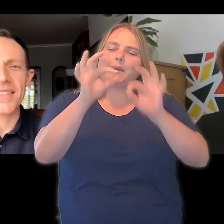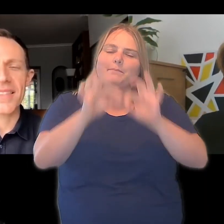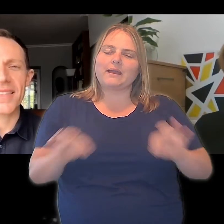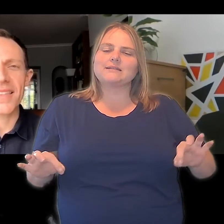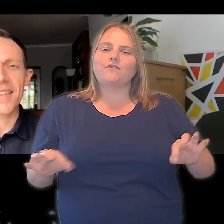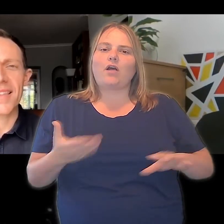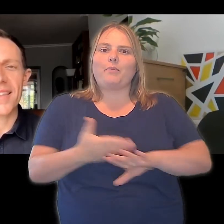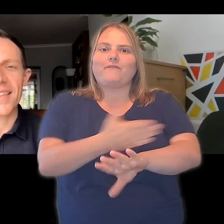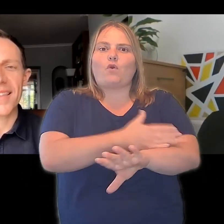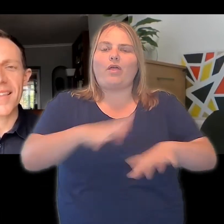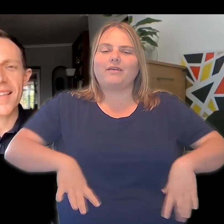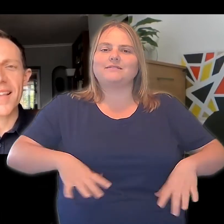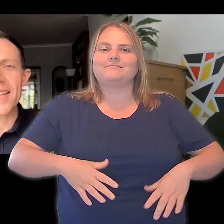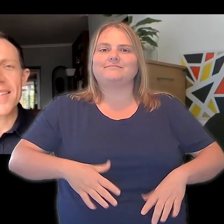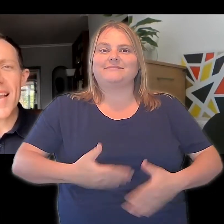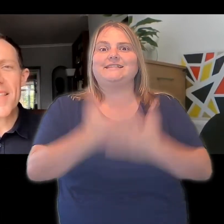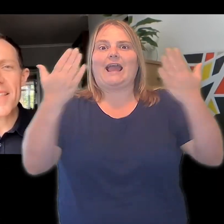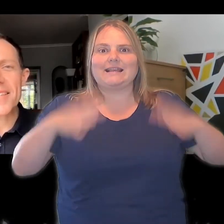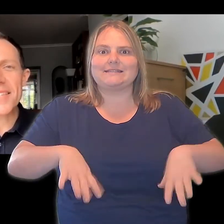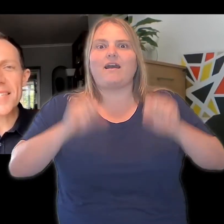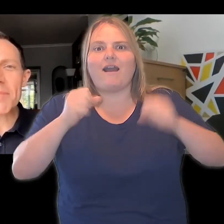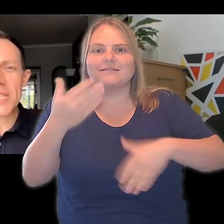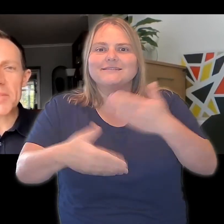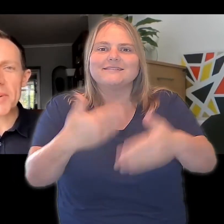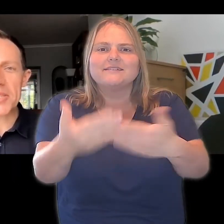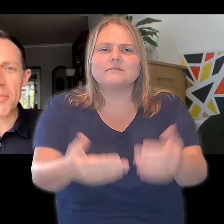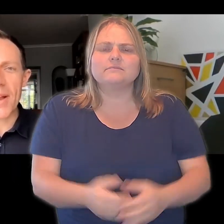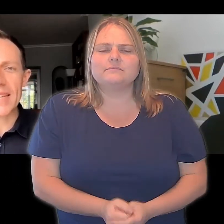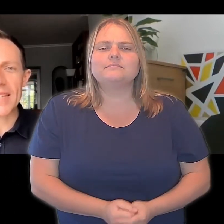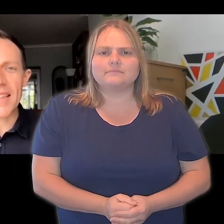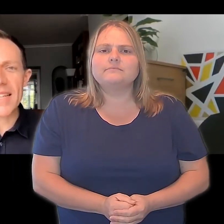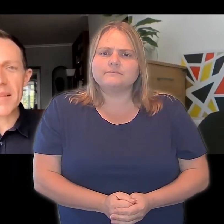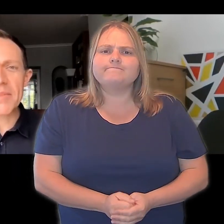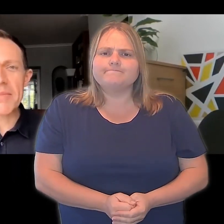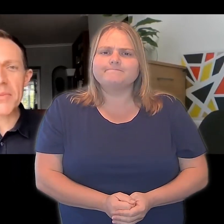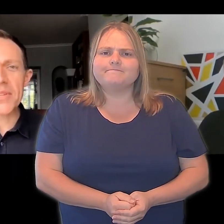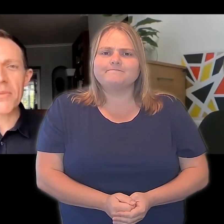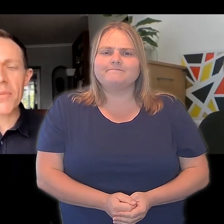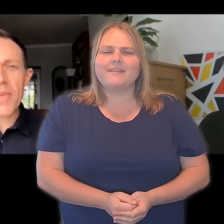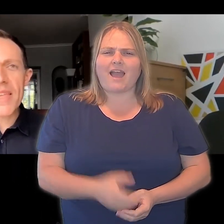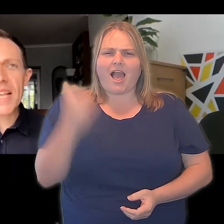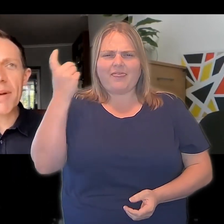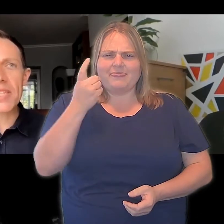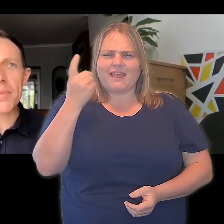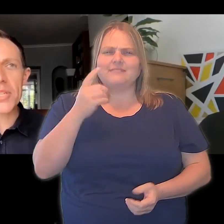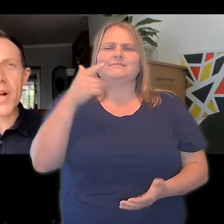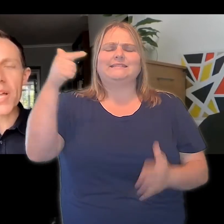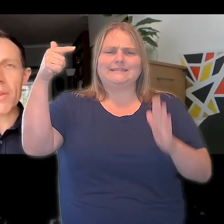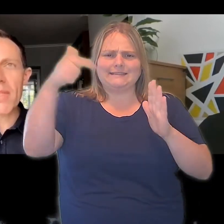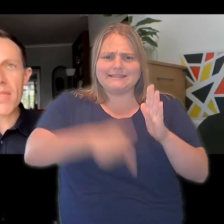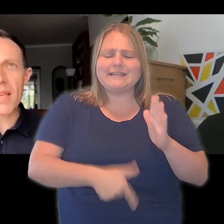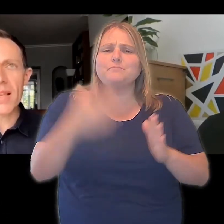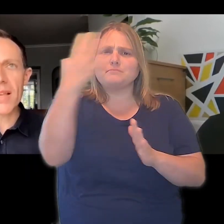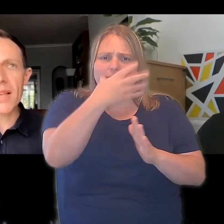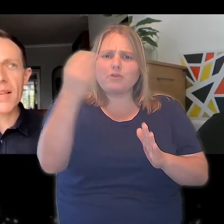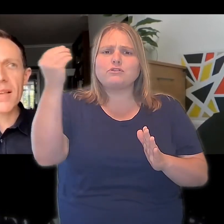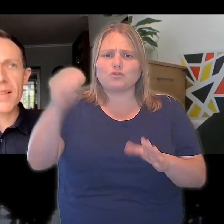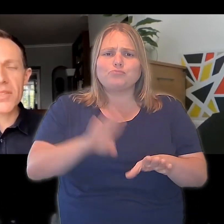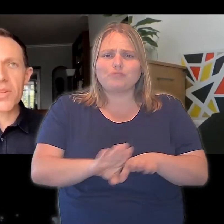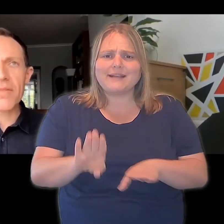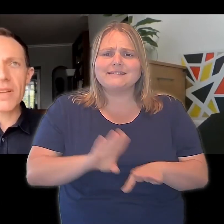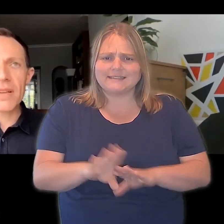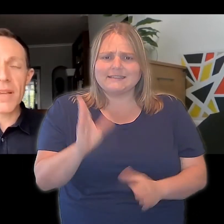takes off. Yeah. I think that's a deeply spiritual practice. I think sometimes when we talk, when we think about spirituality, we think